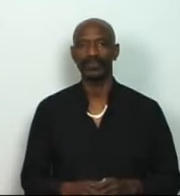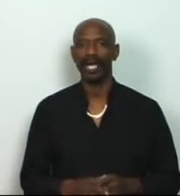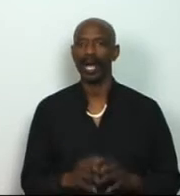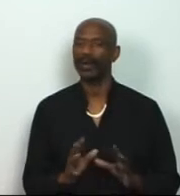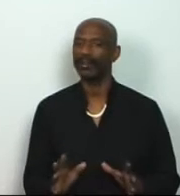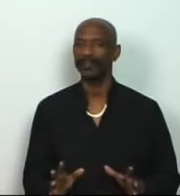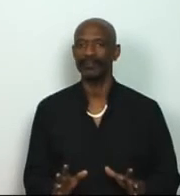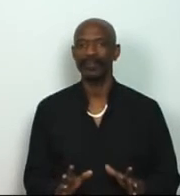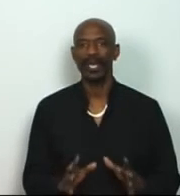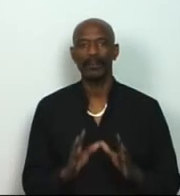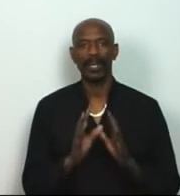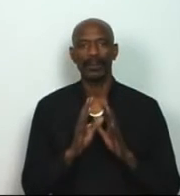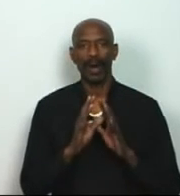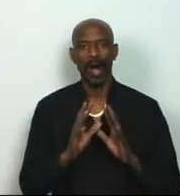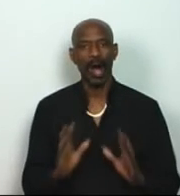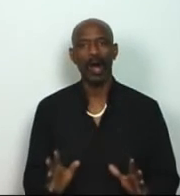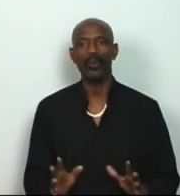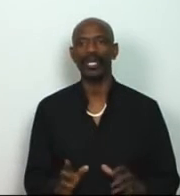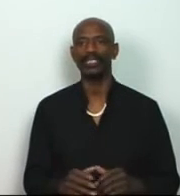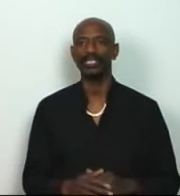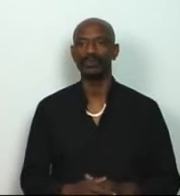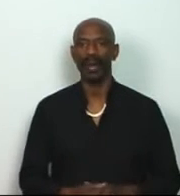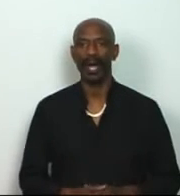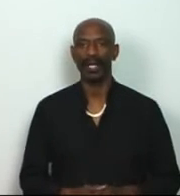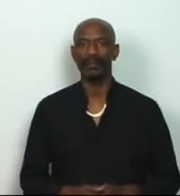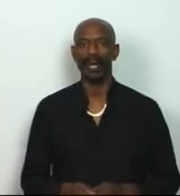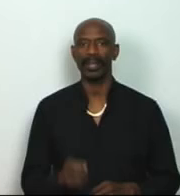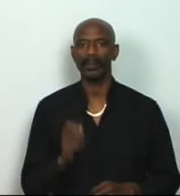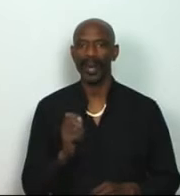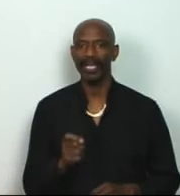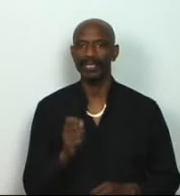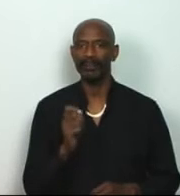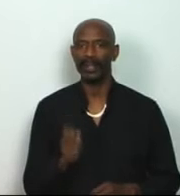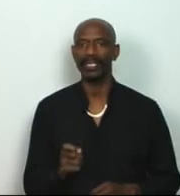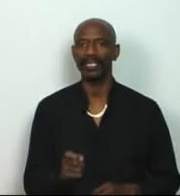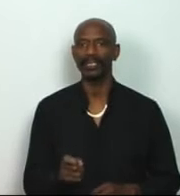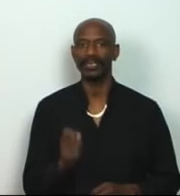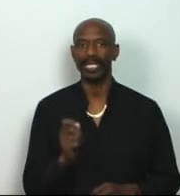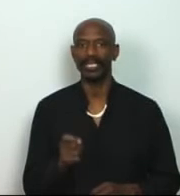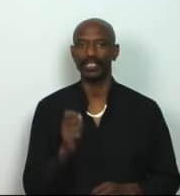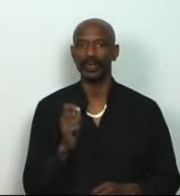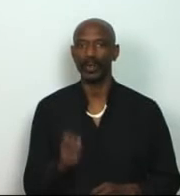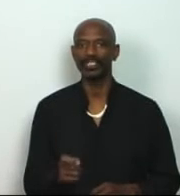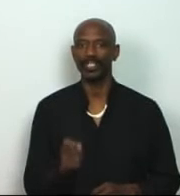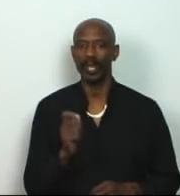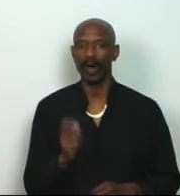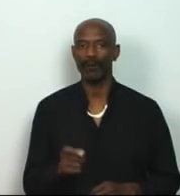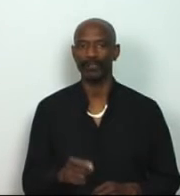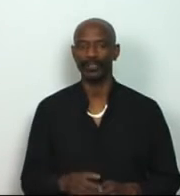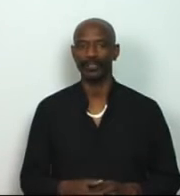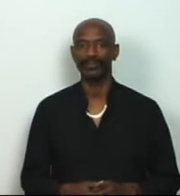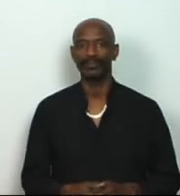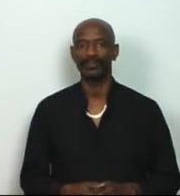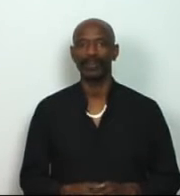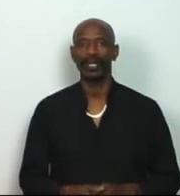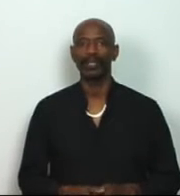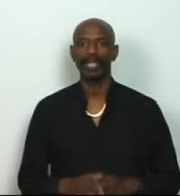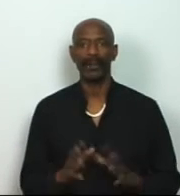However, people are always inspired by the possibilities that this question offers. Now,